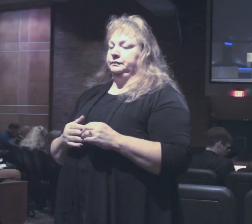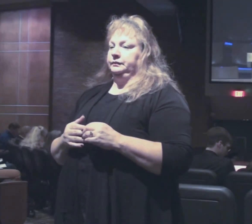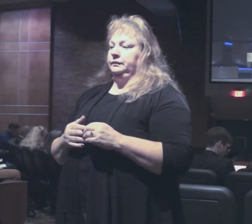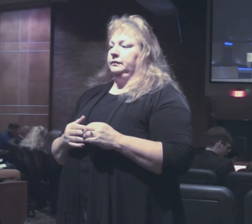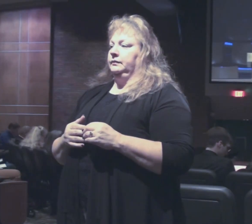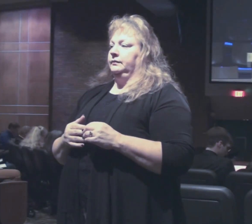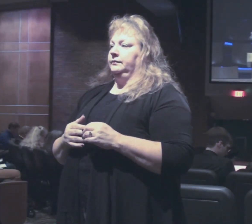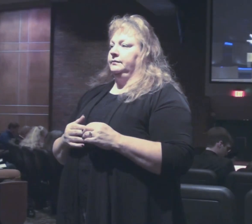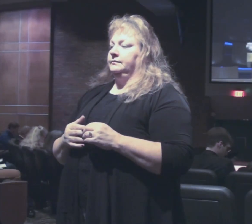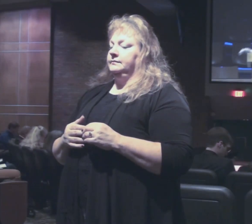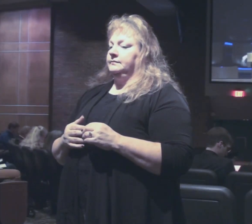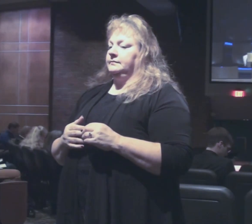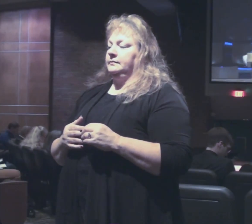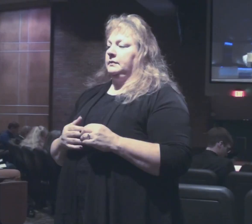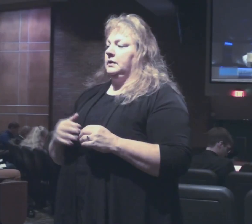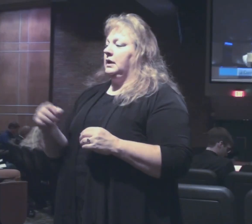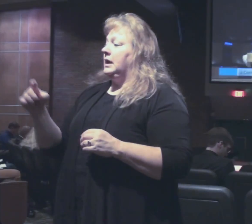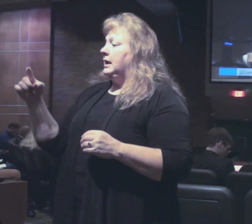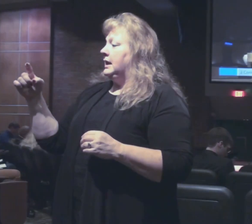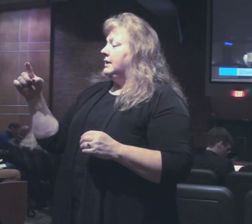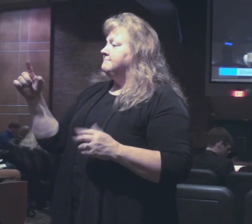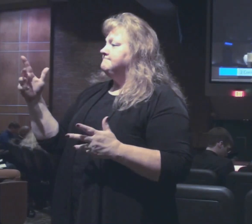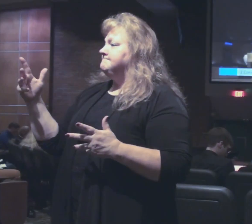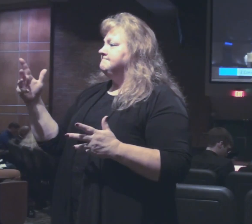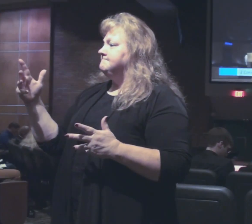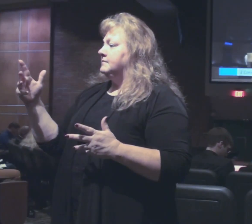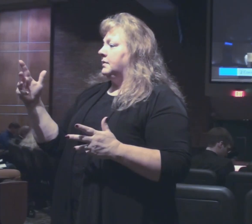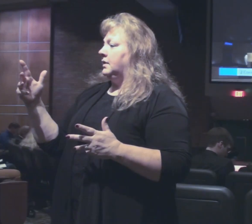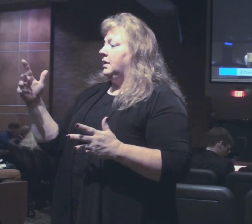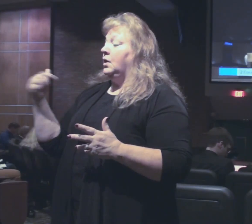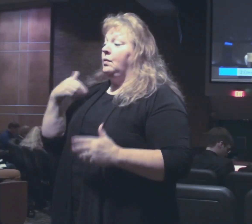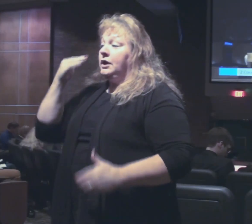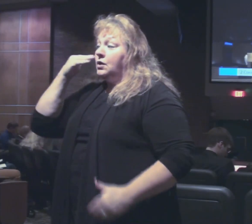we may need known